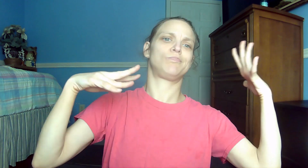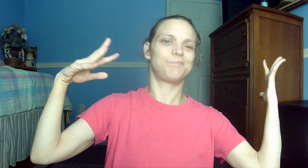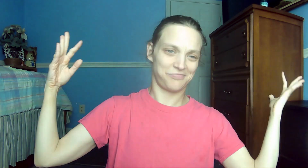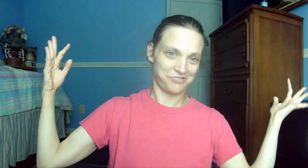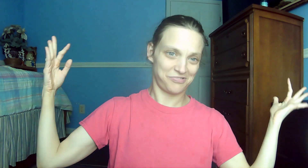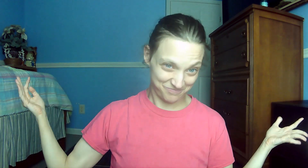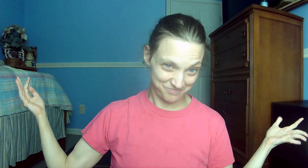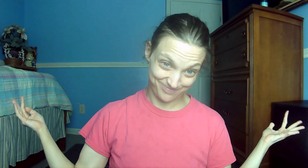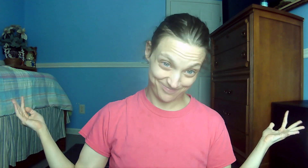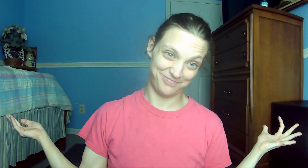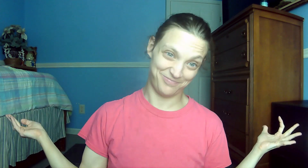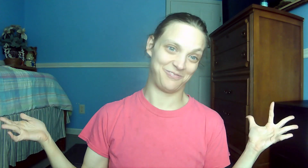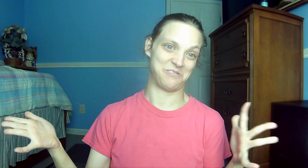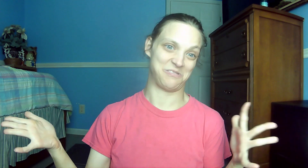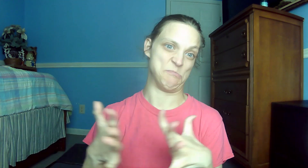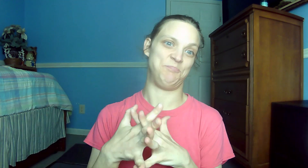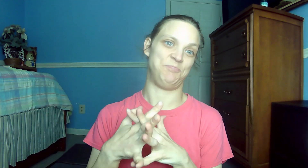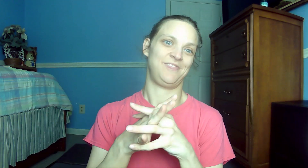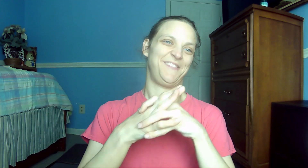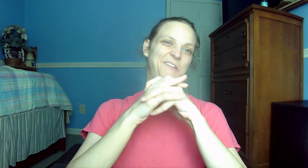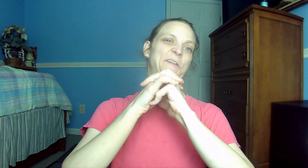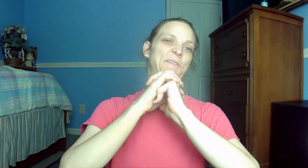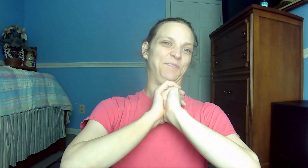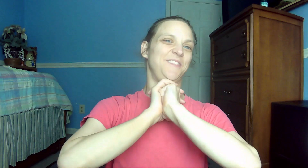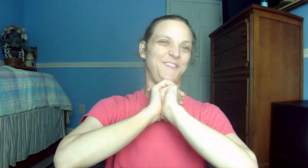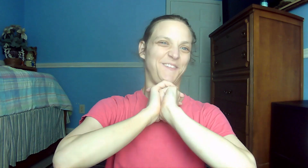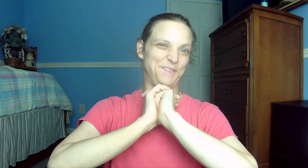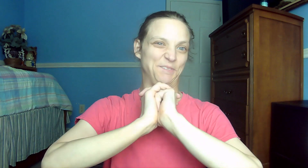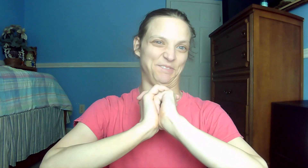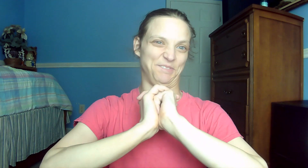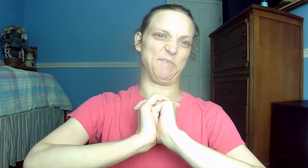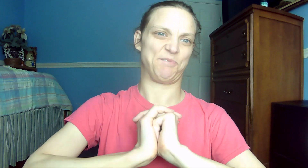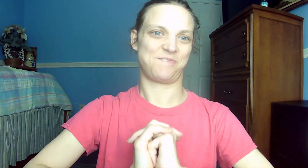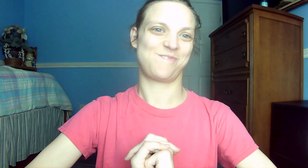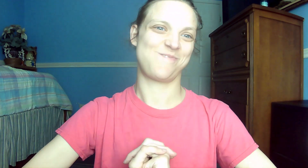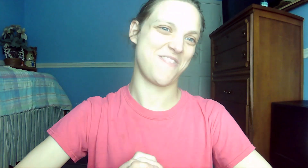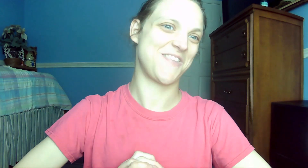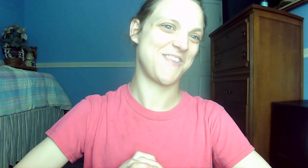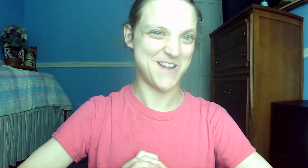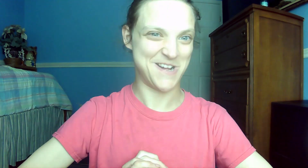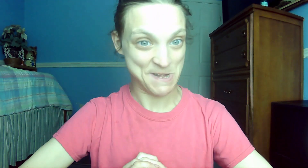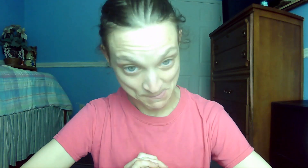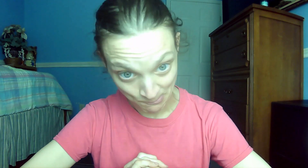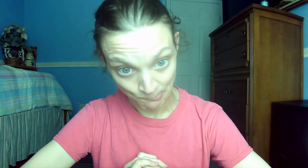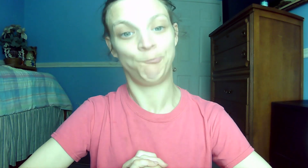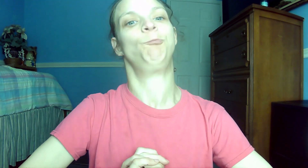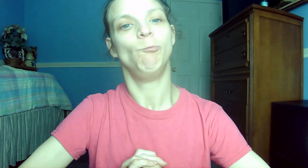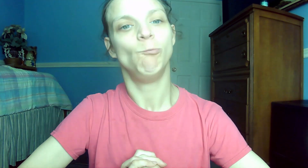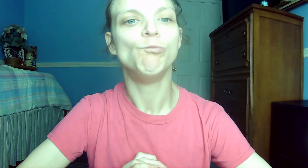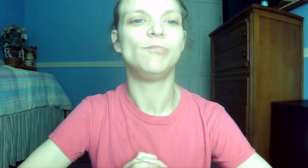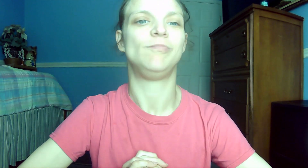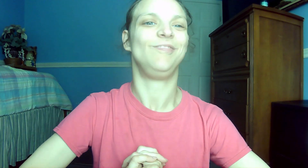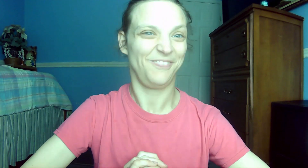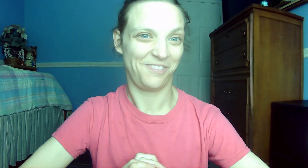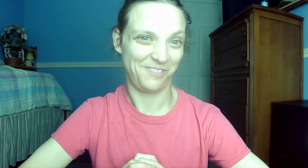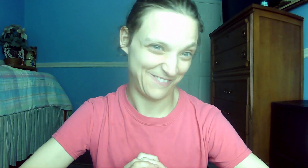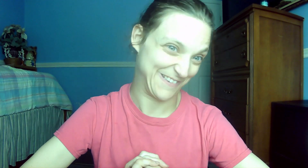righteousness of God apart from the law is revealed, being witnessed by the law and the prophets, even the righteousness of